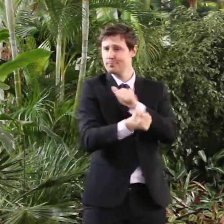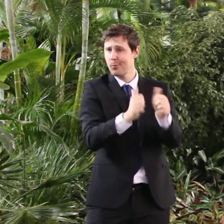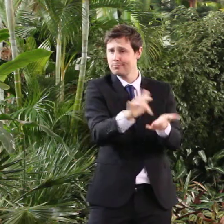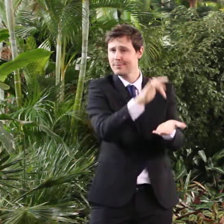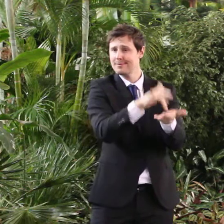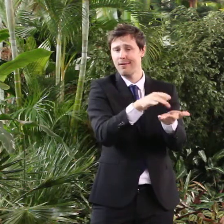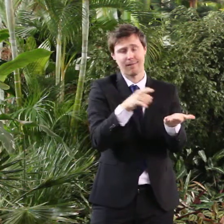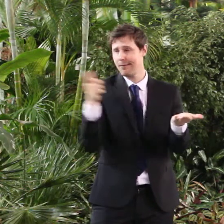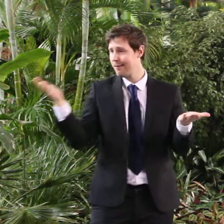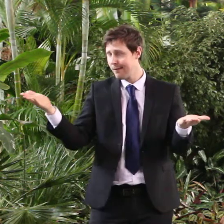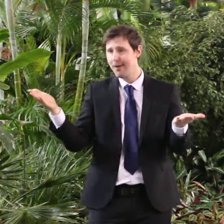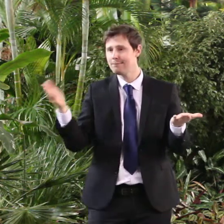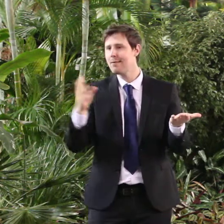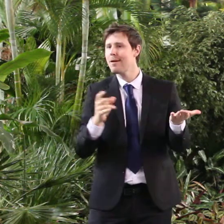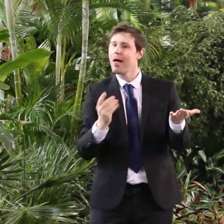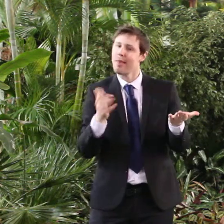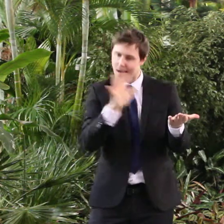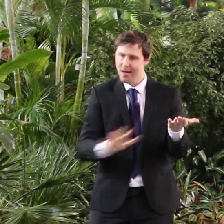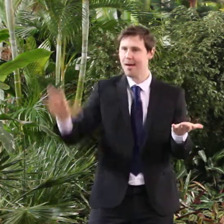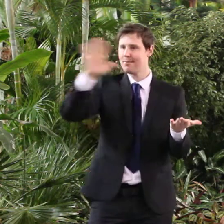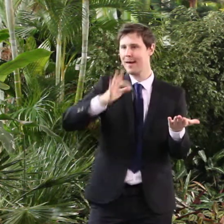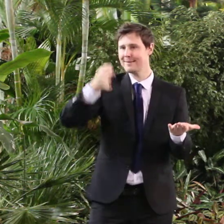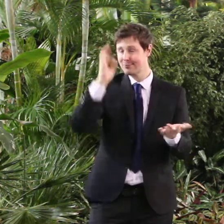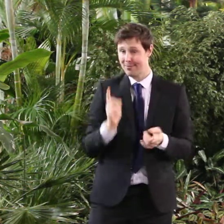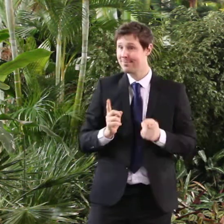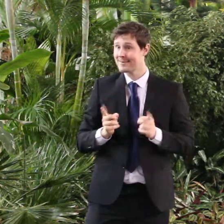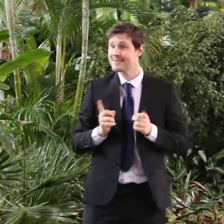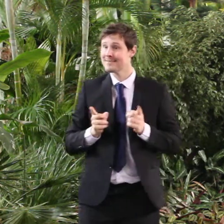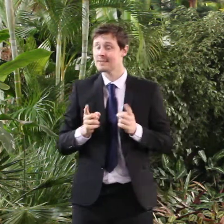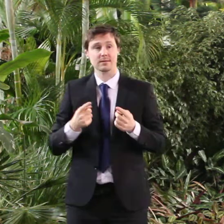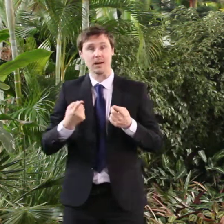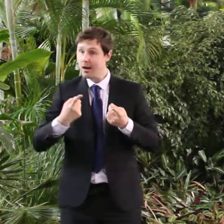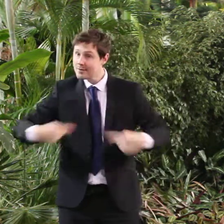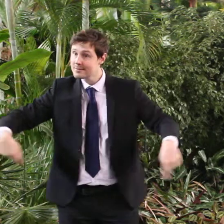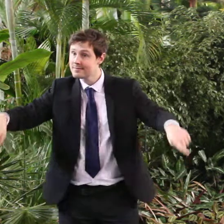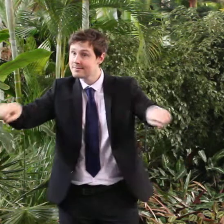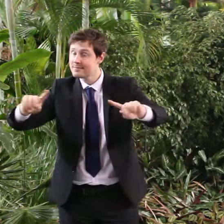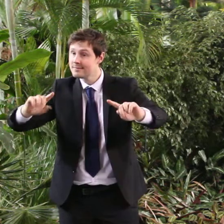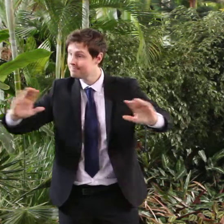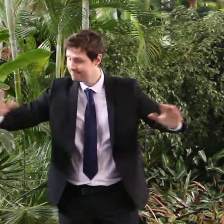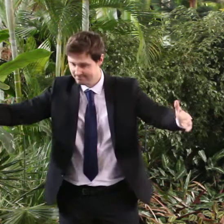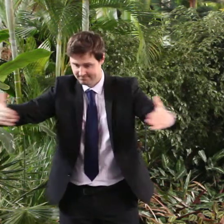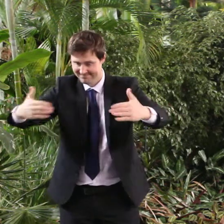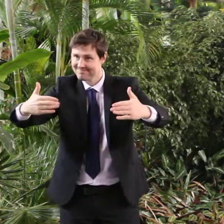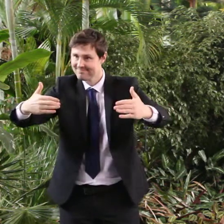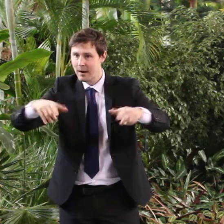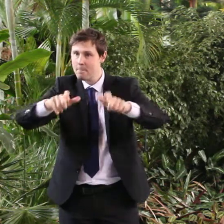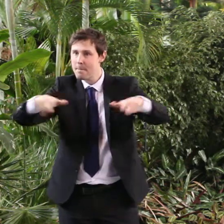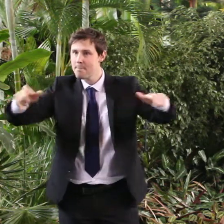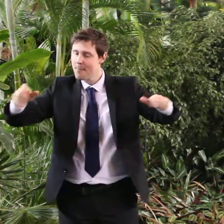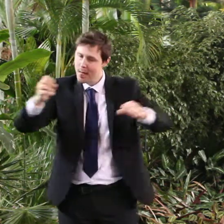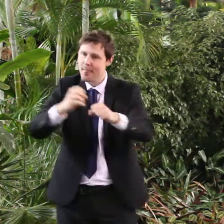of the council family. And that's what it's all about. It's about us embracing the people of Glasgow and